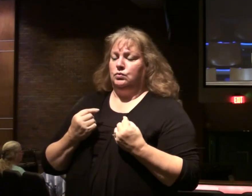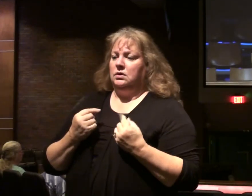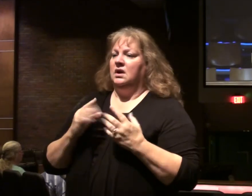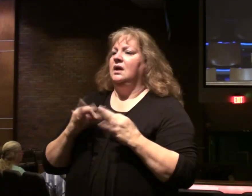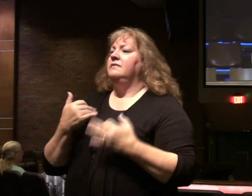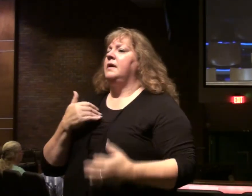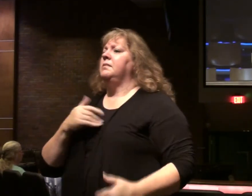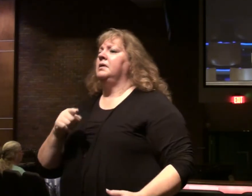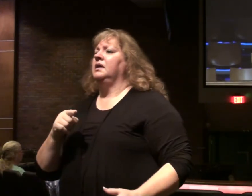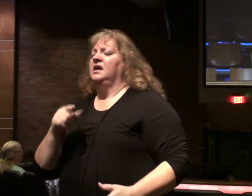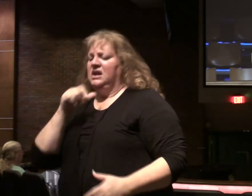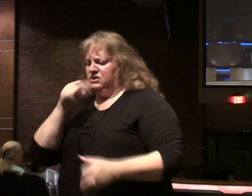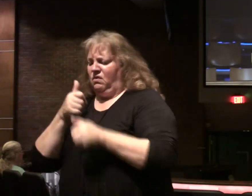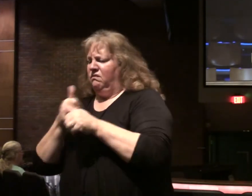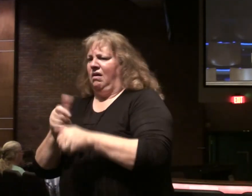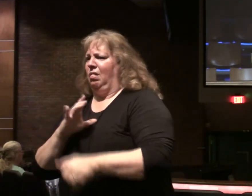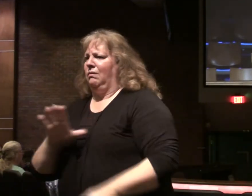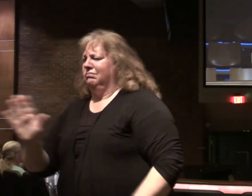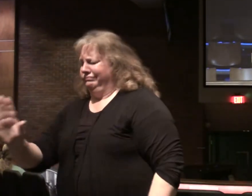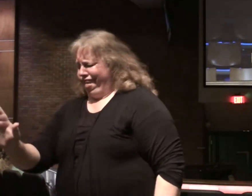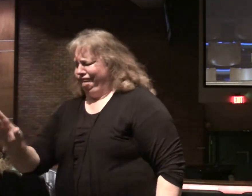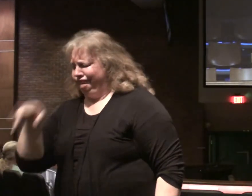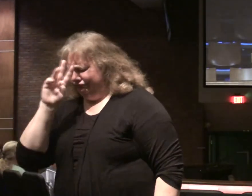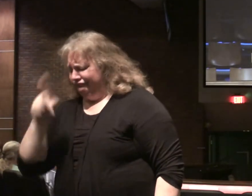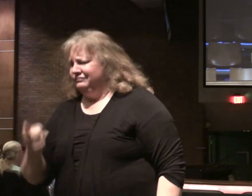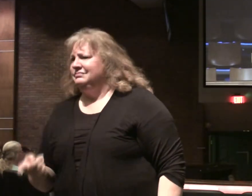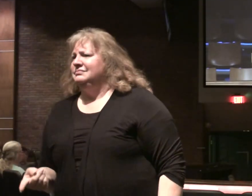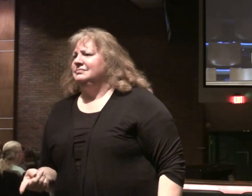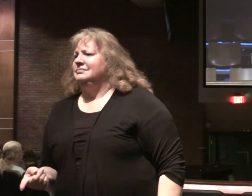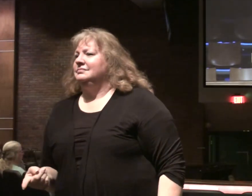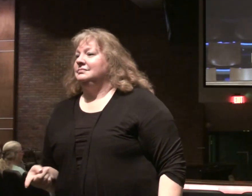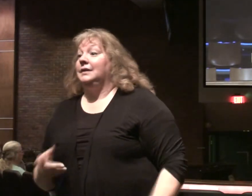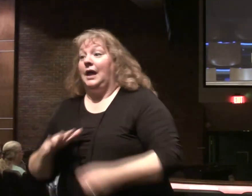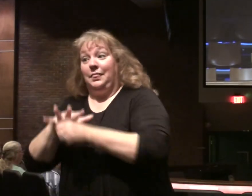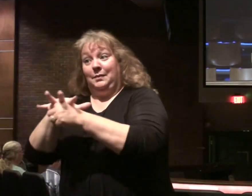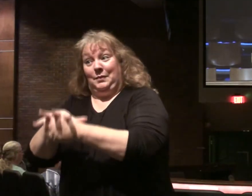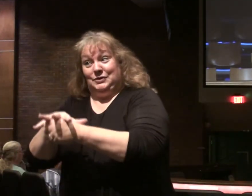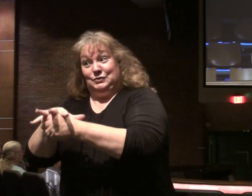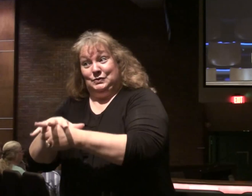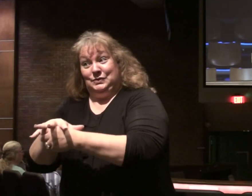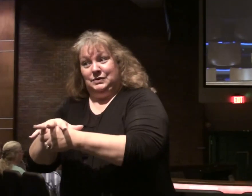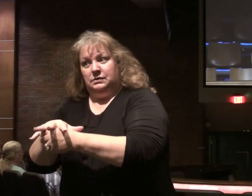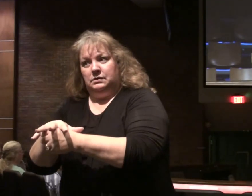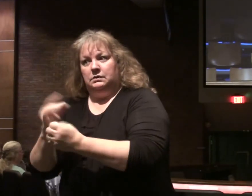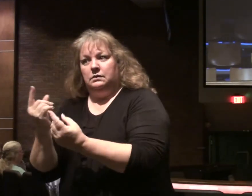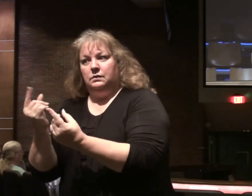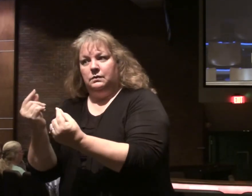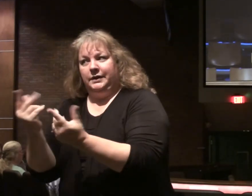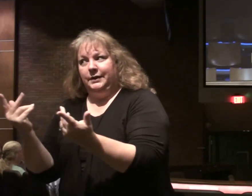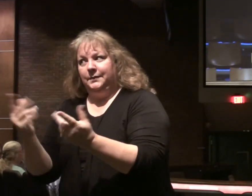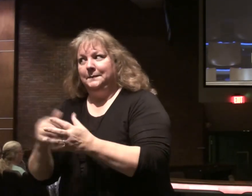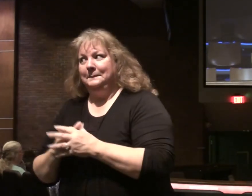say. You shouldn't follow Christ. And this is a real pressure. What are going to do?